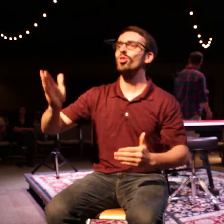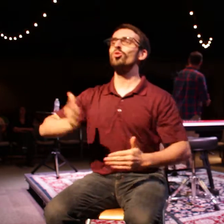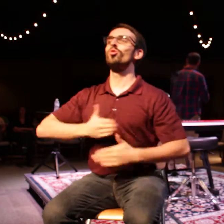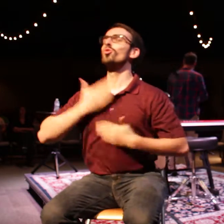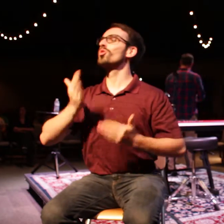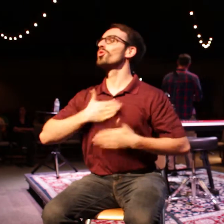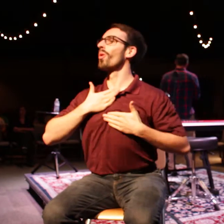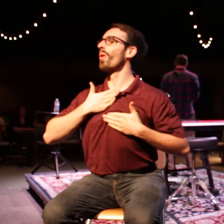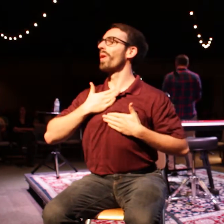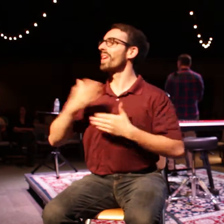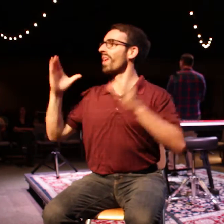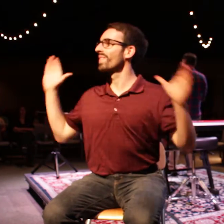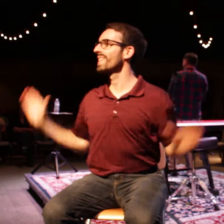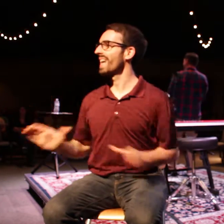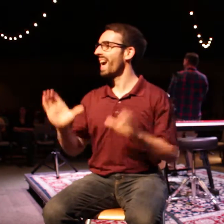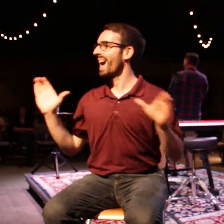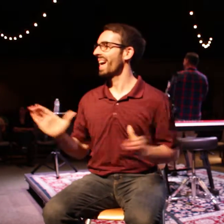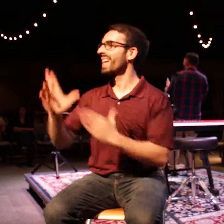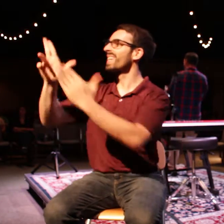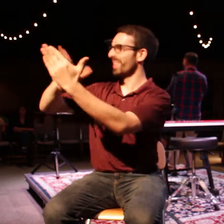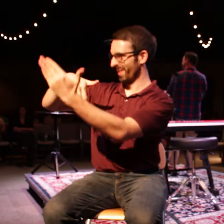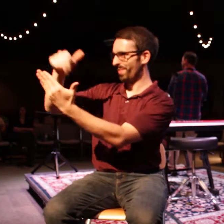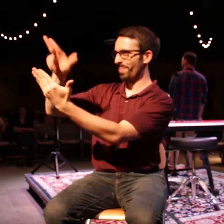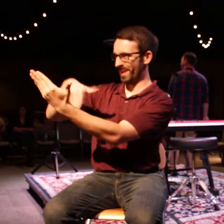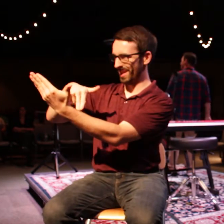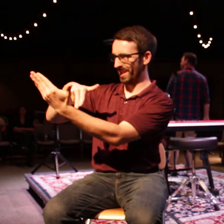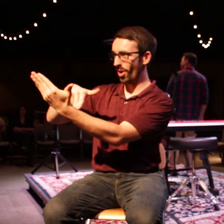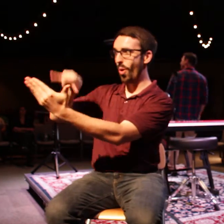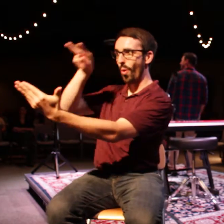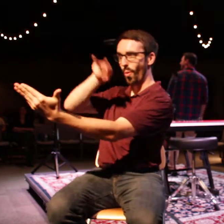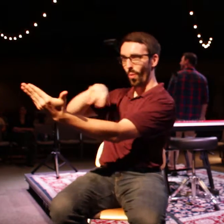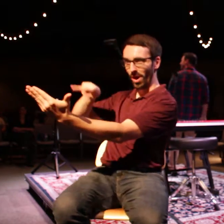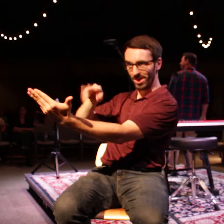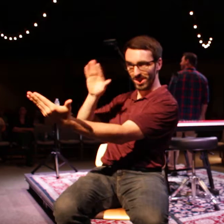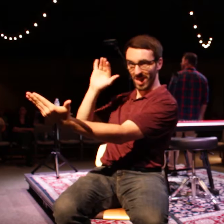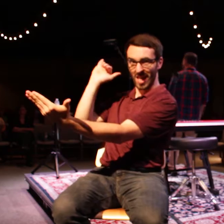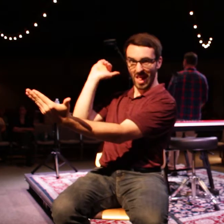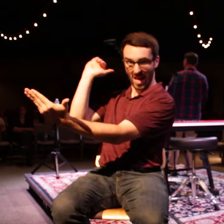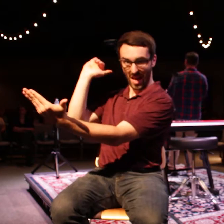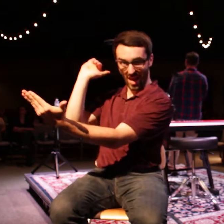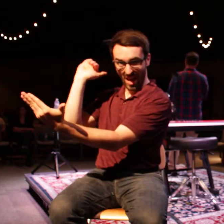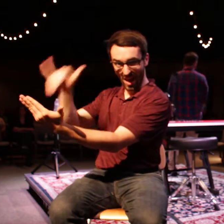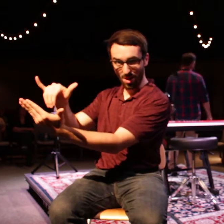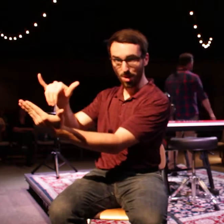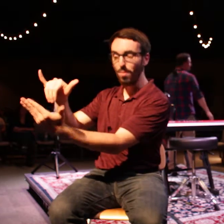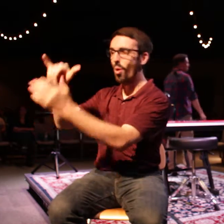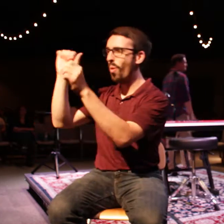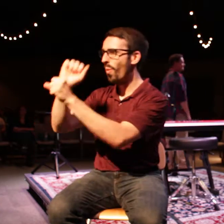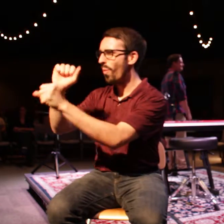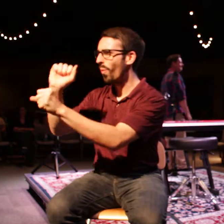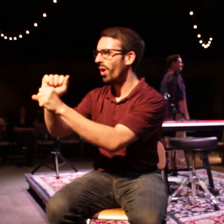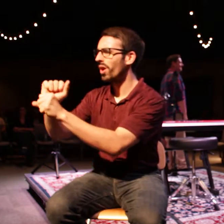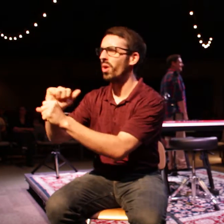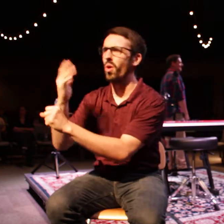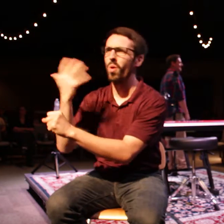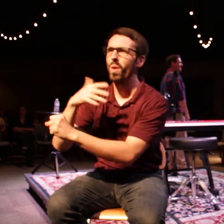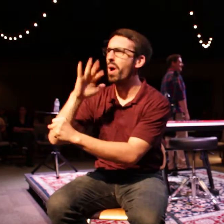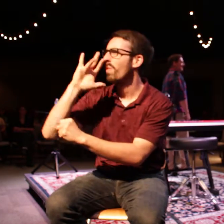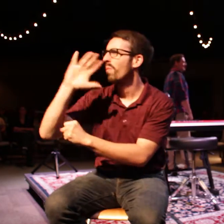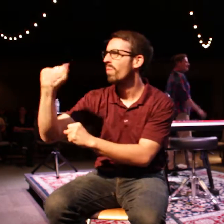Watching Bob work was the work of art. It was like he was born to do that. I bet